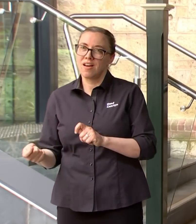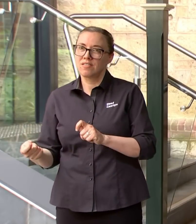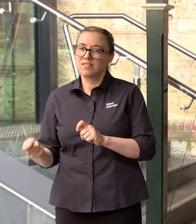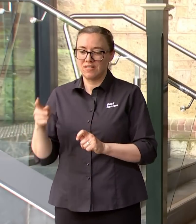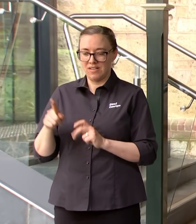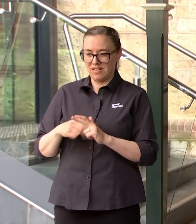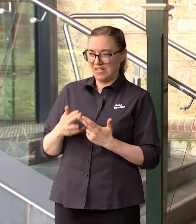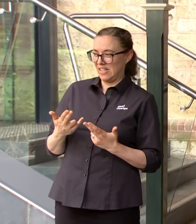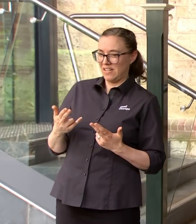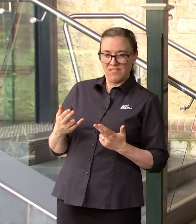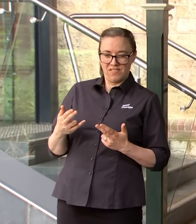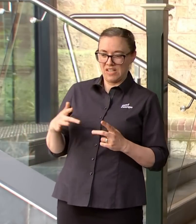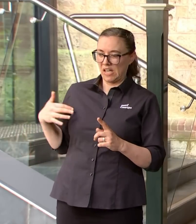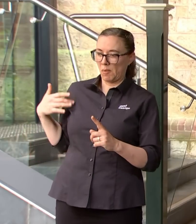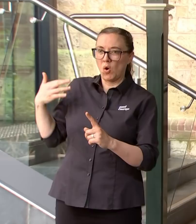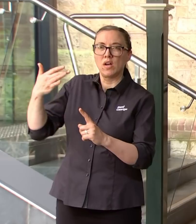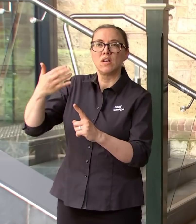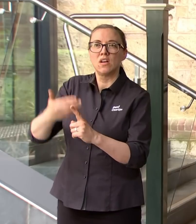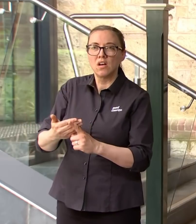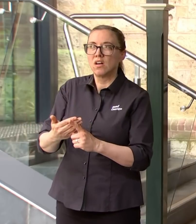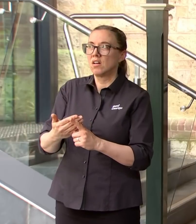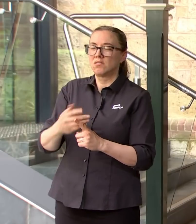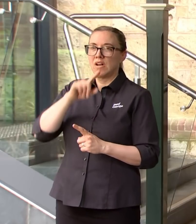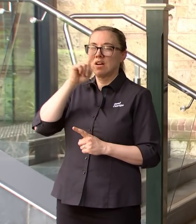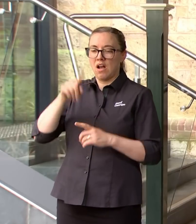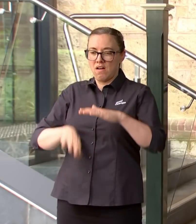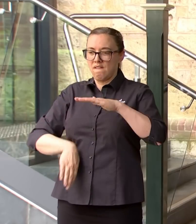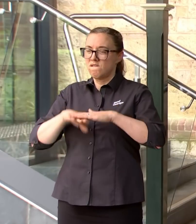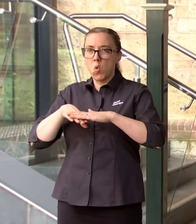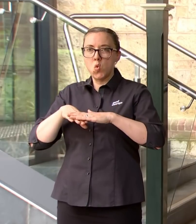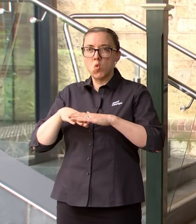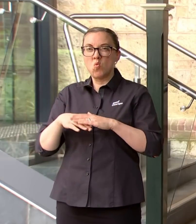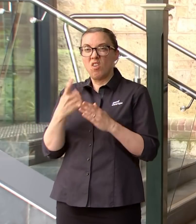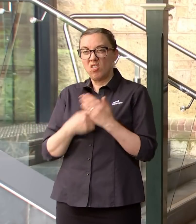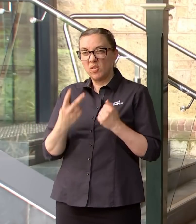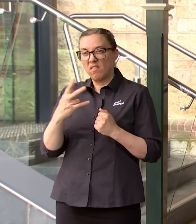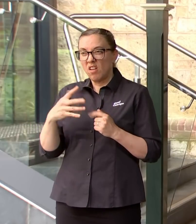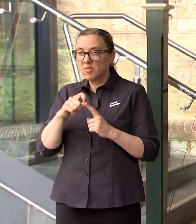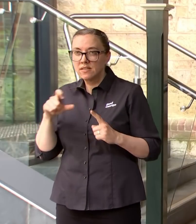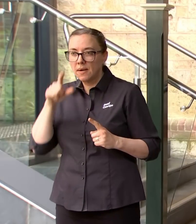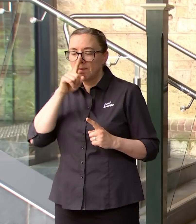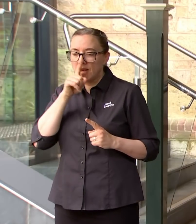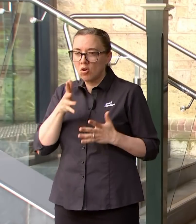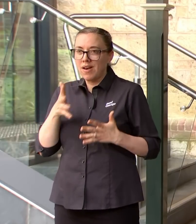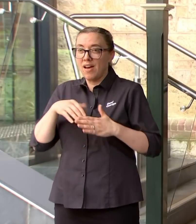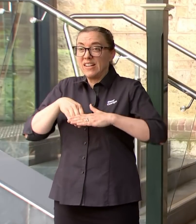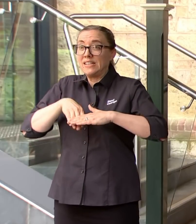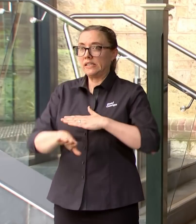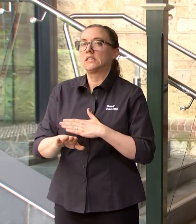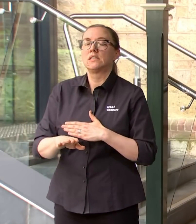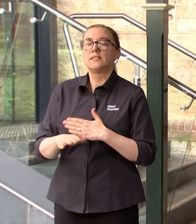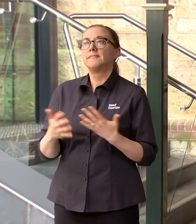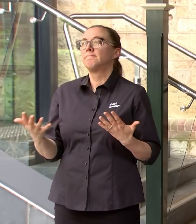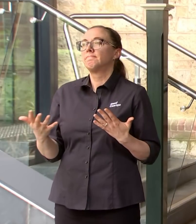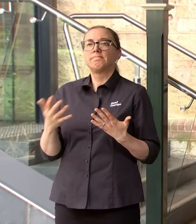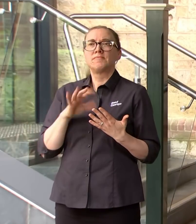to you later today yeah so look the the there are sectors which are disproportionately hit there